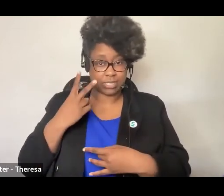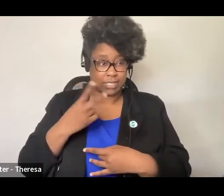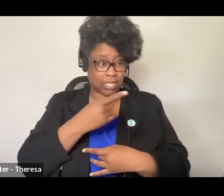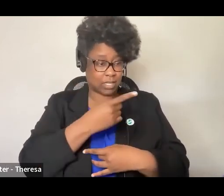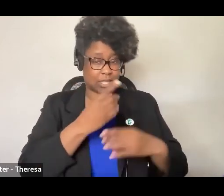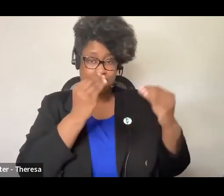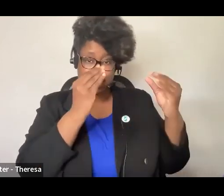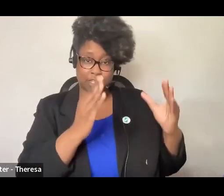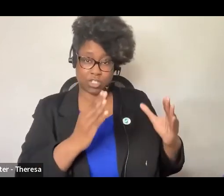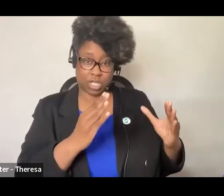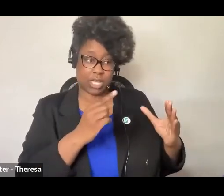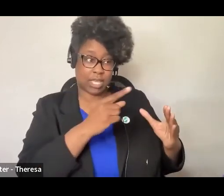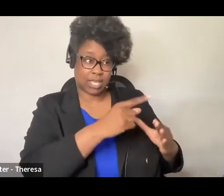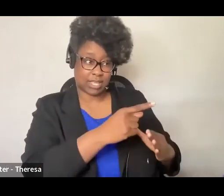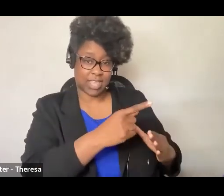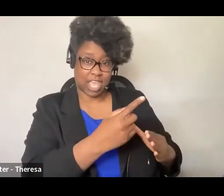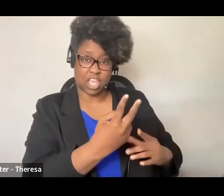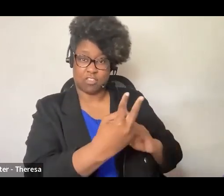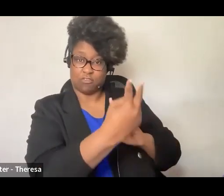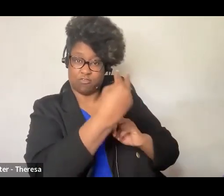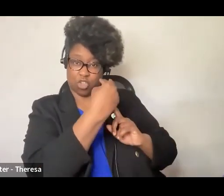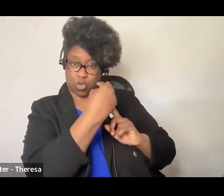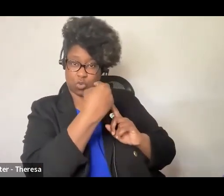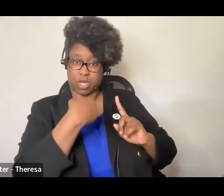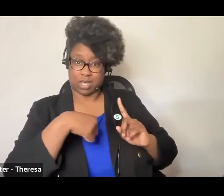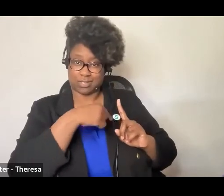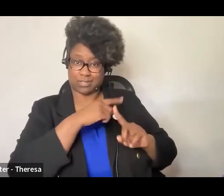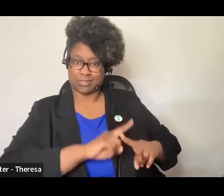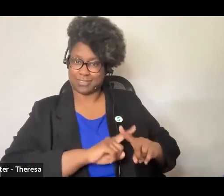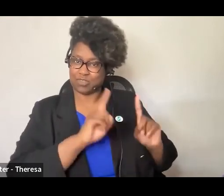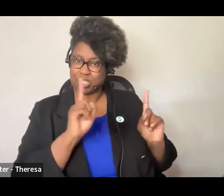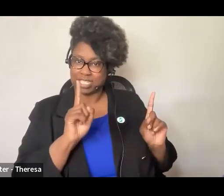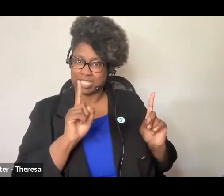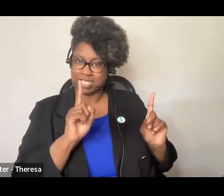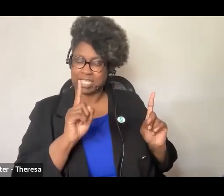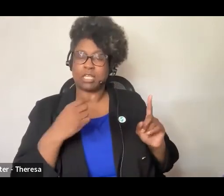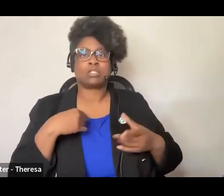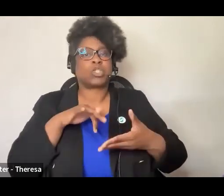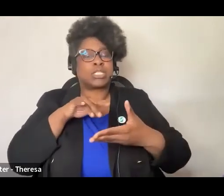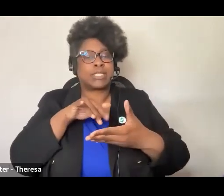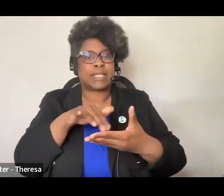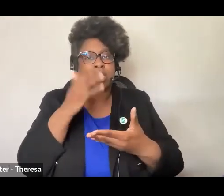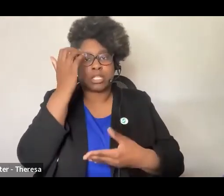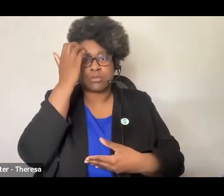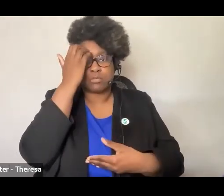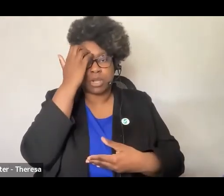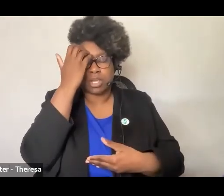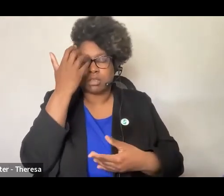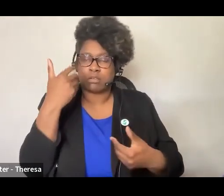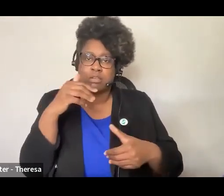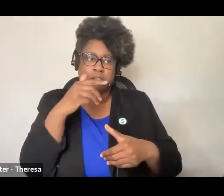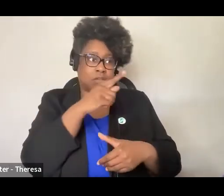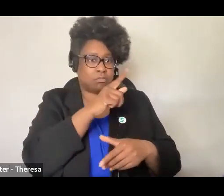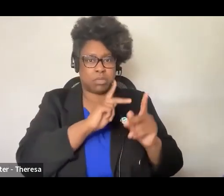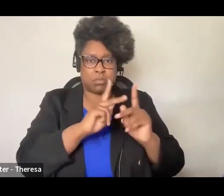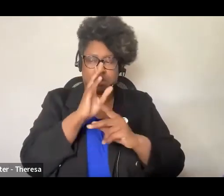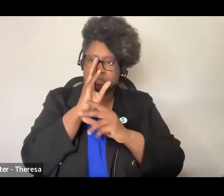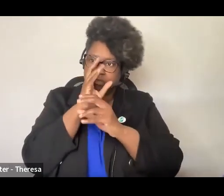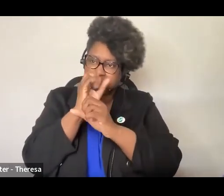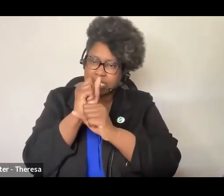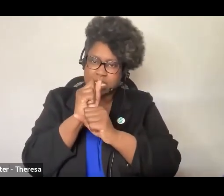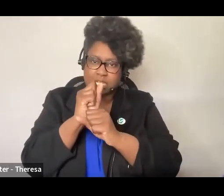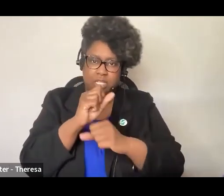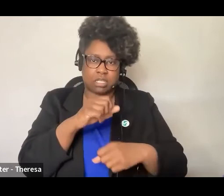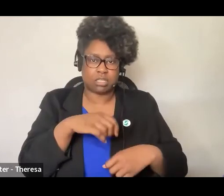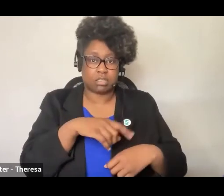schools see us in different kinds of ways because the idea of studying the brain is really fascinating to people and somehow there's a sense